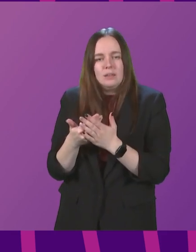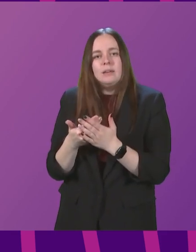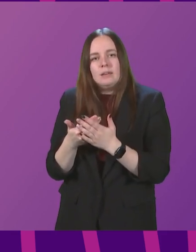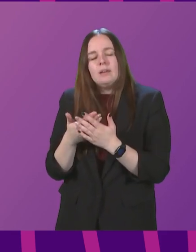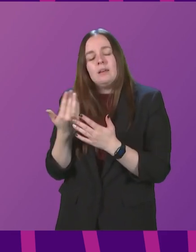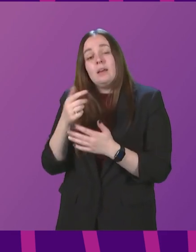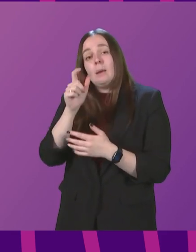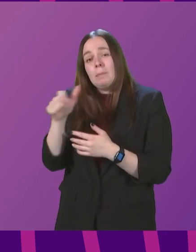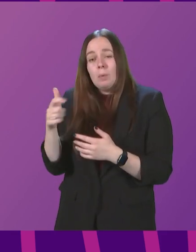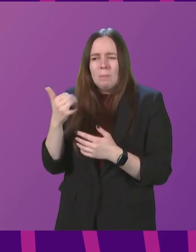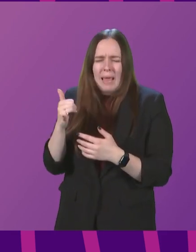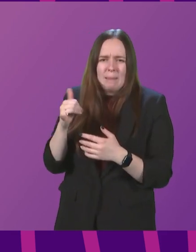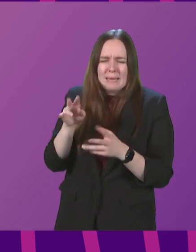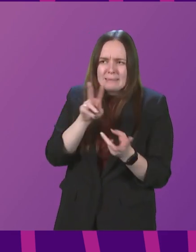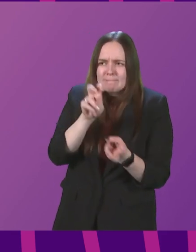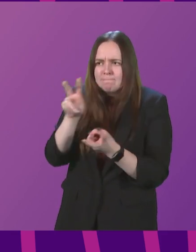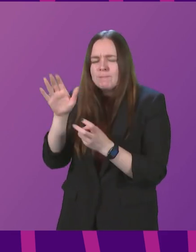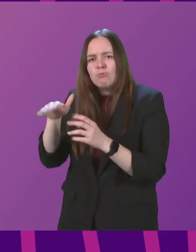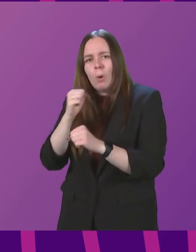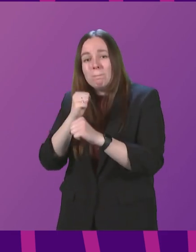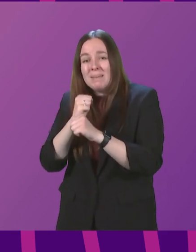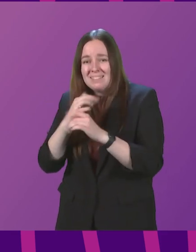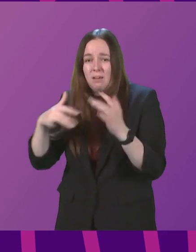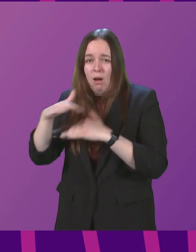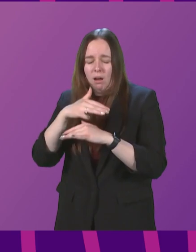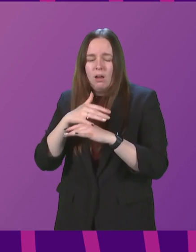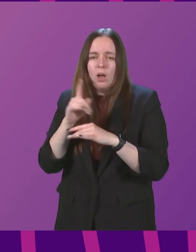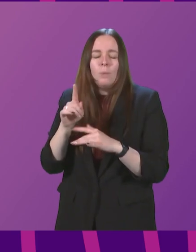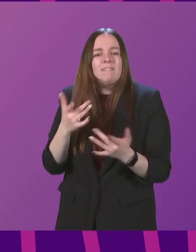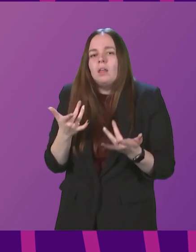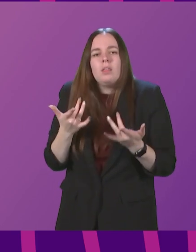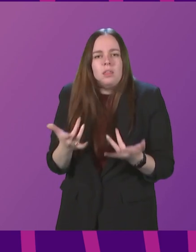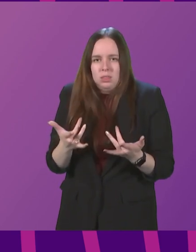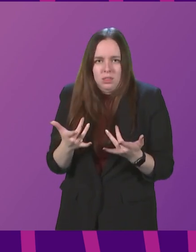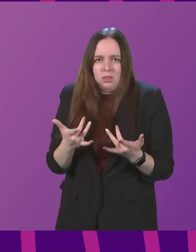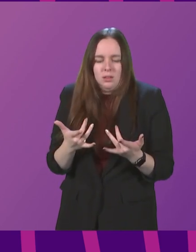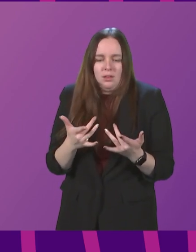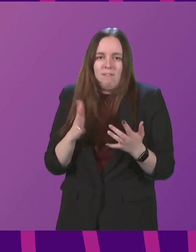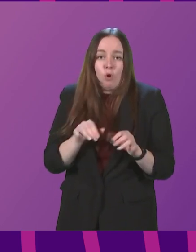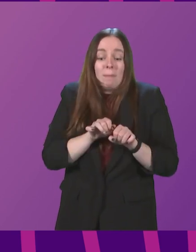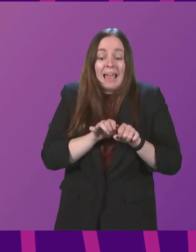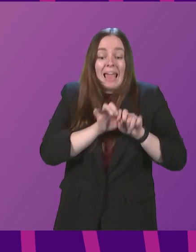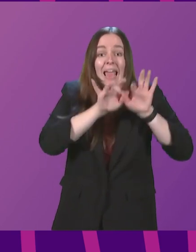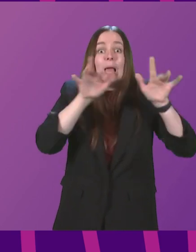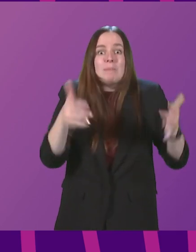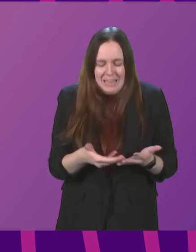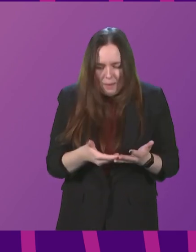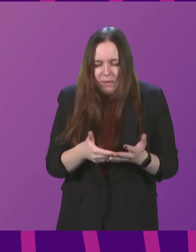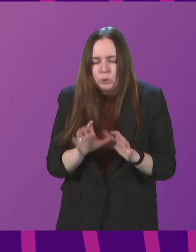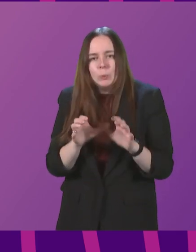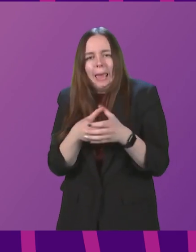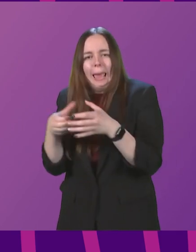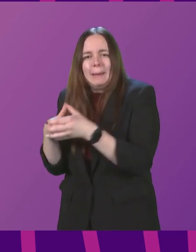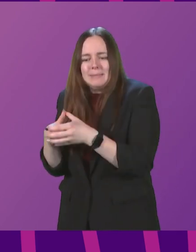what people may be hearing from media commentary, though, we have not yet moved from the epidemic to the endemic